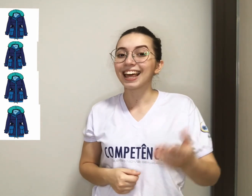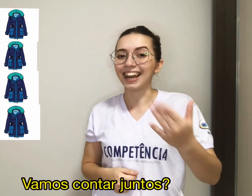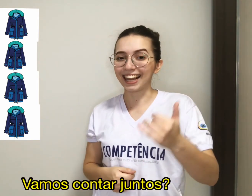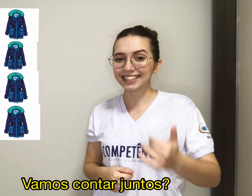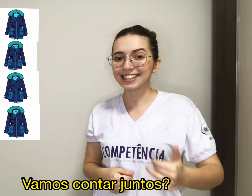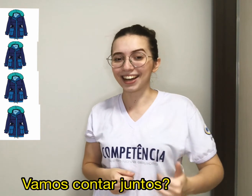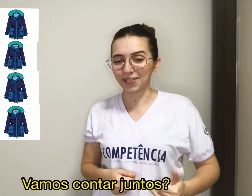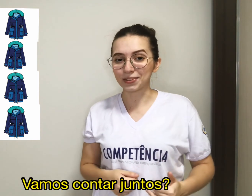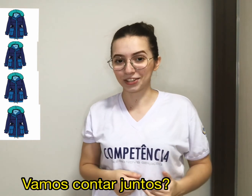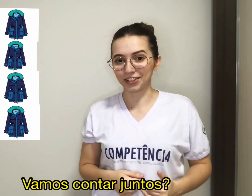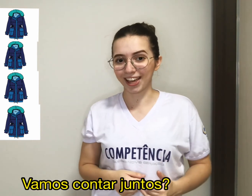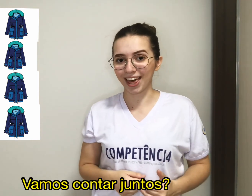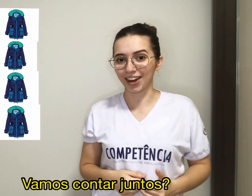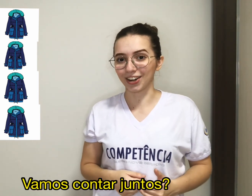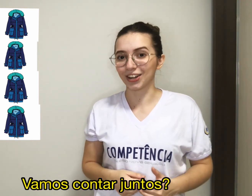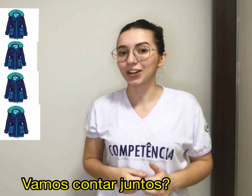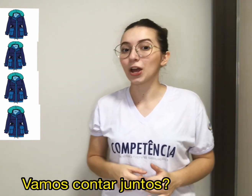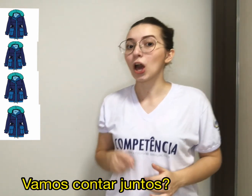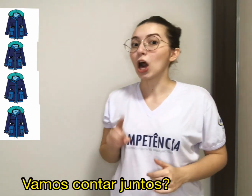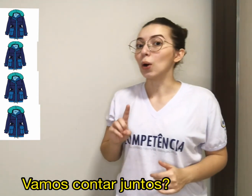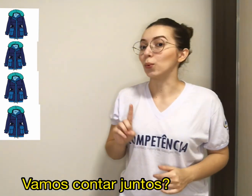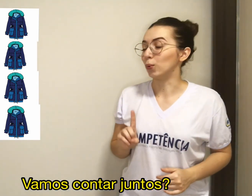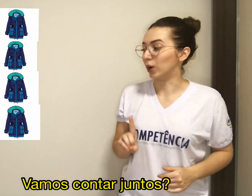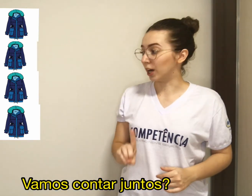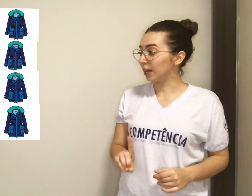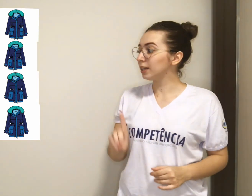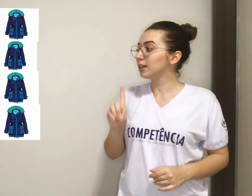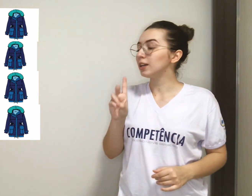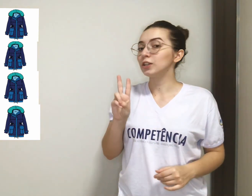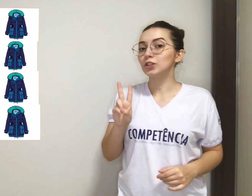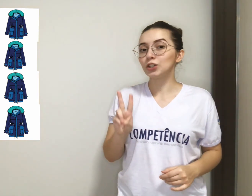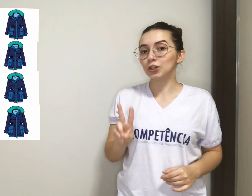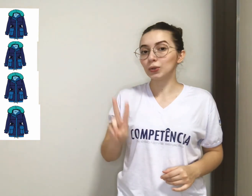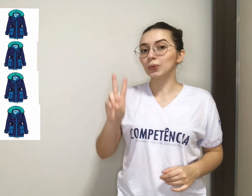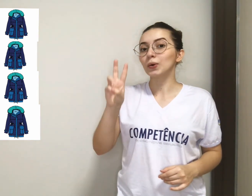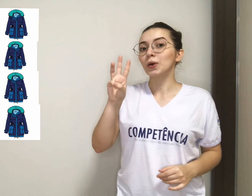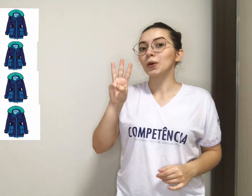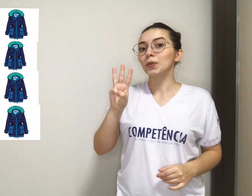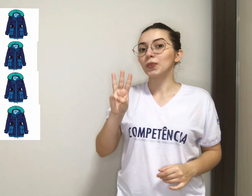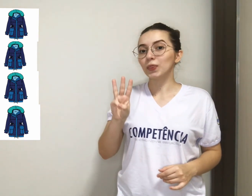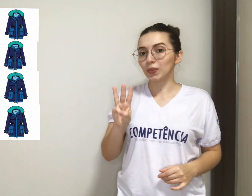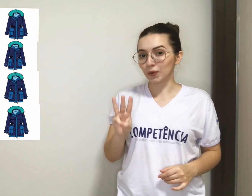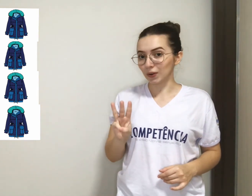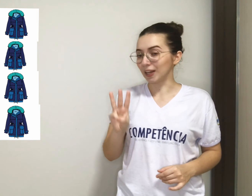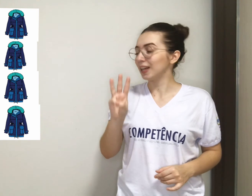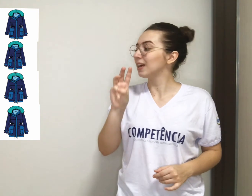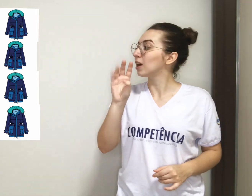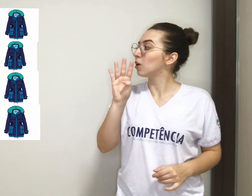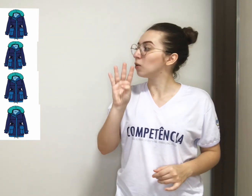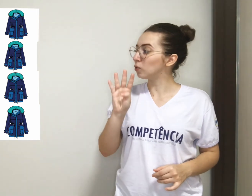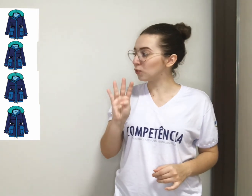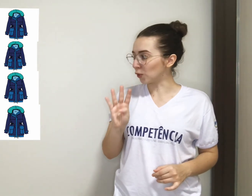Let's count together. One, two, three, four,